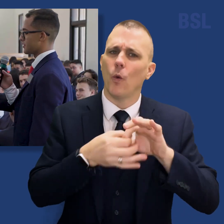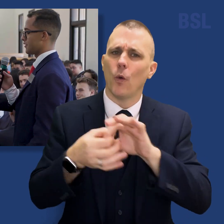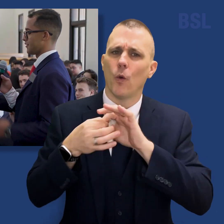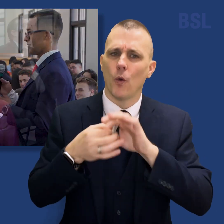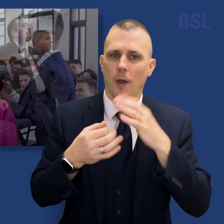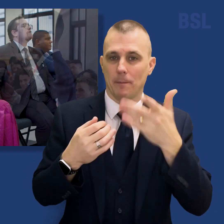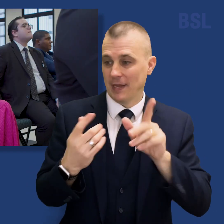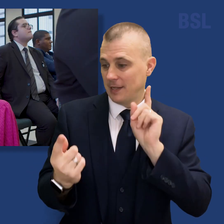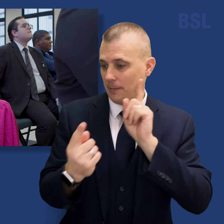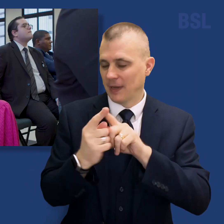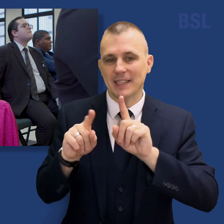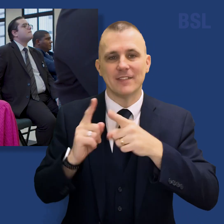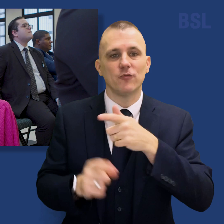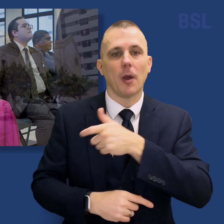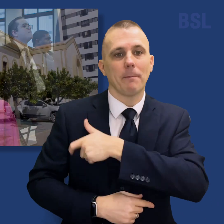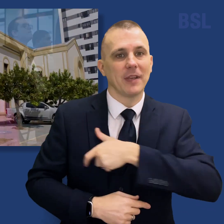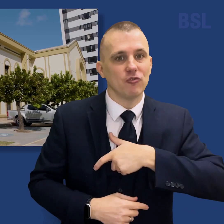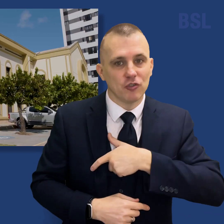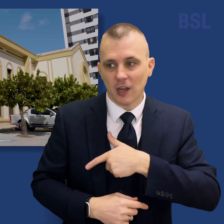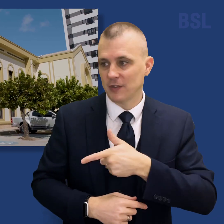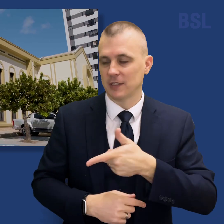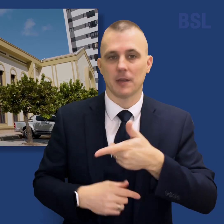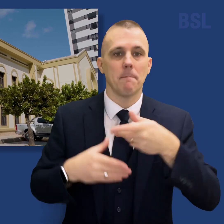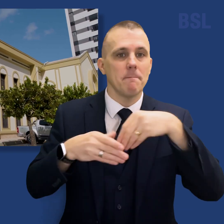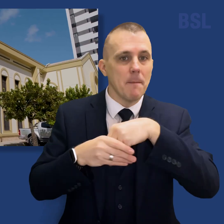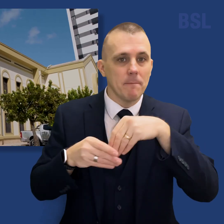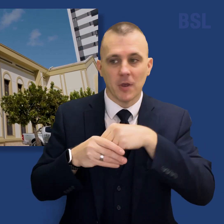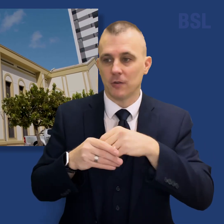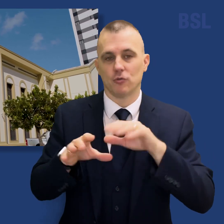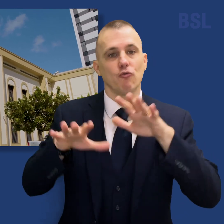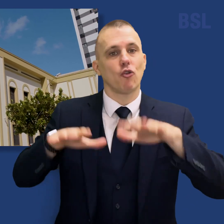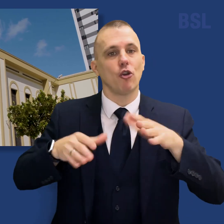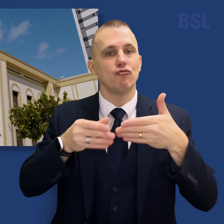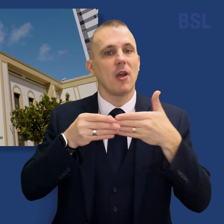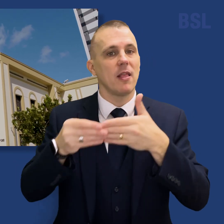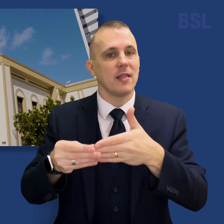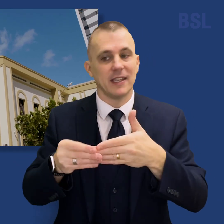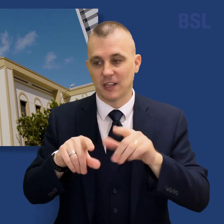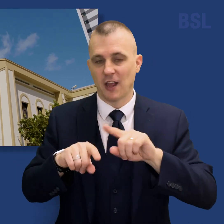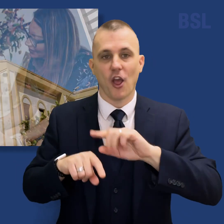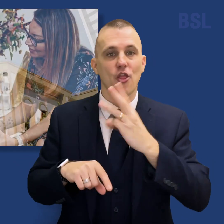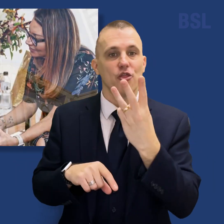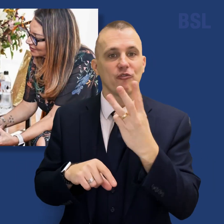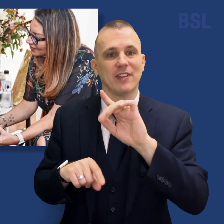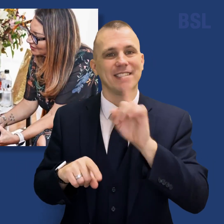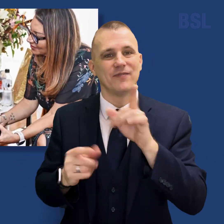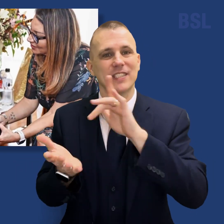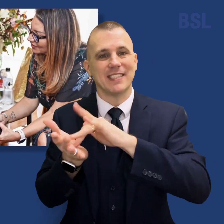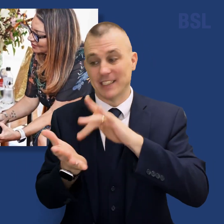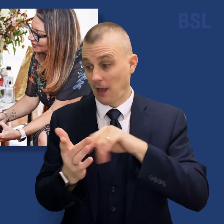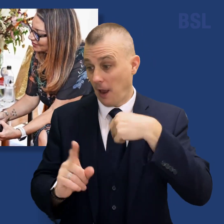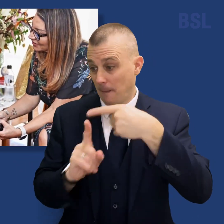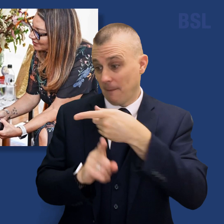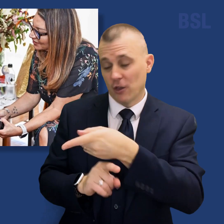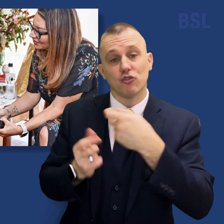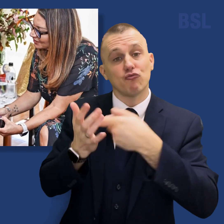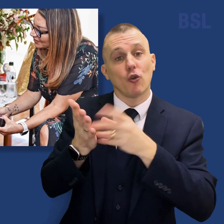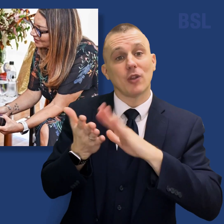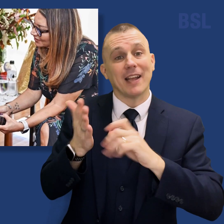There, they met with missionaries, members, and country leaders in three cities, including the First Lady of Brazil, Rosangela